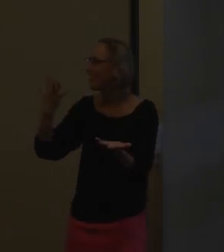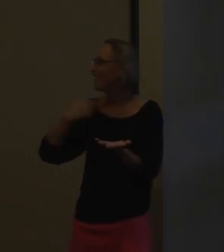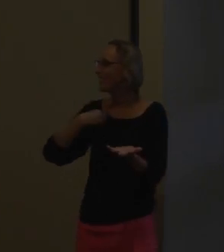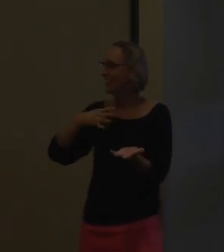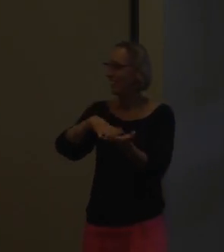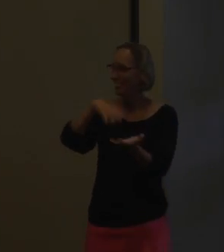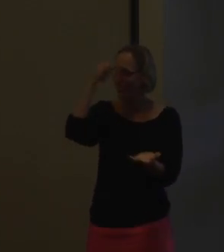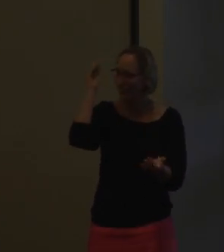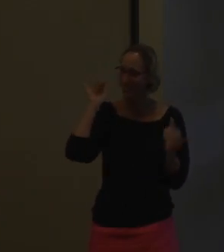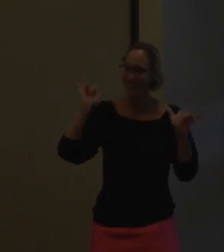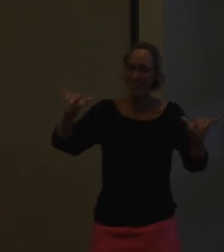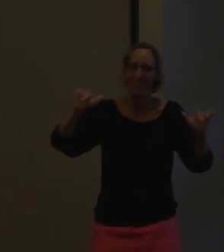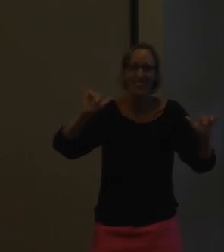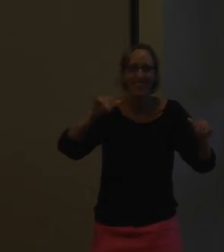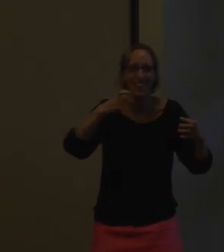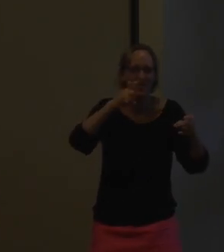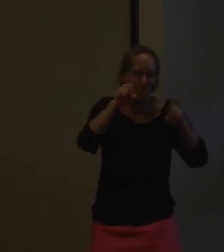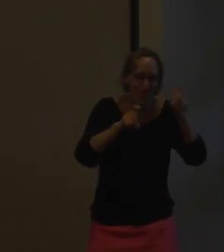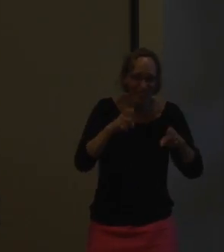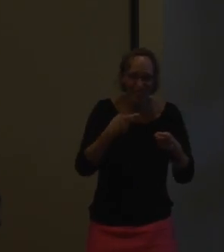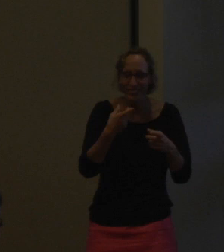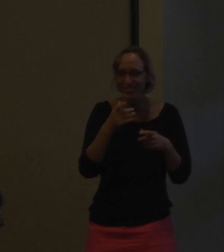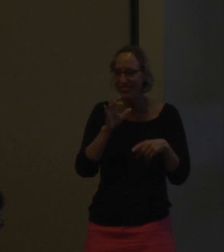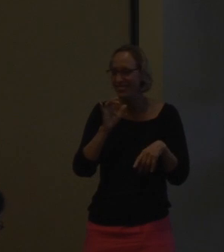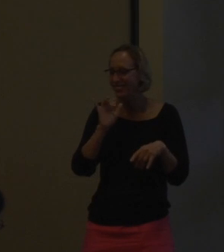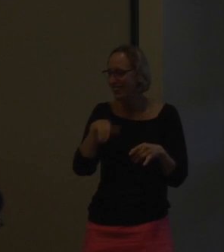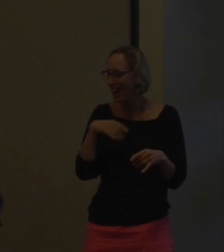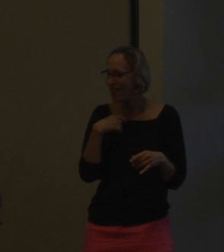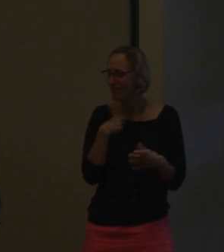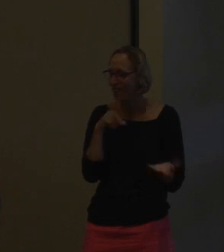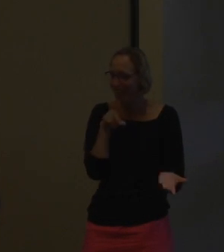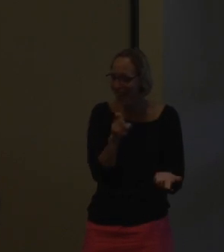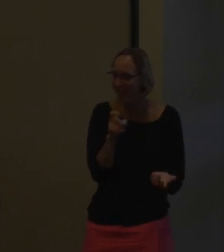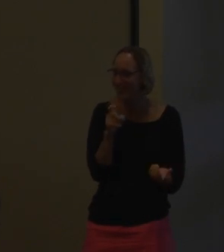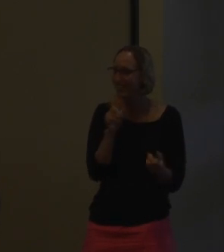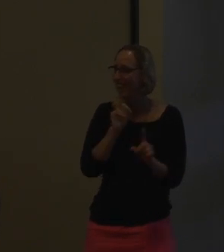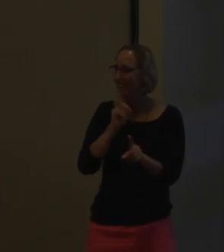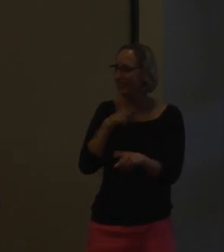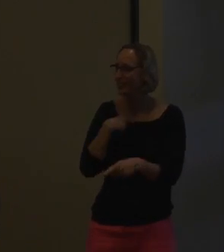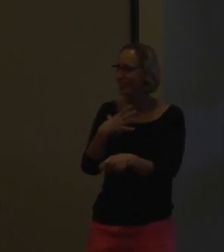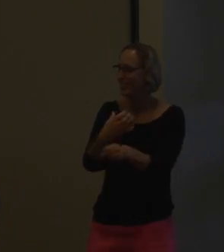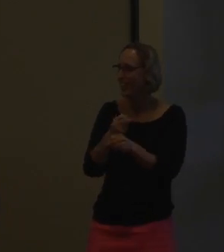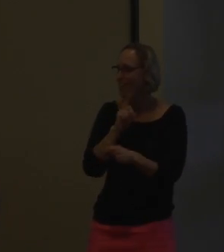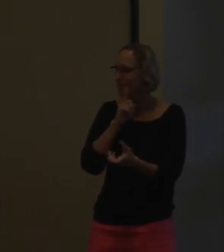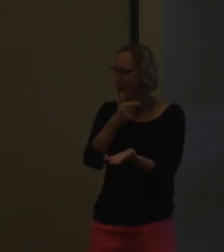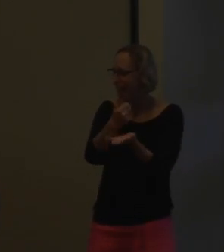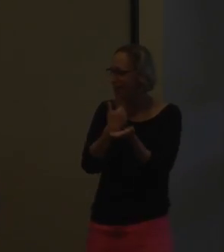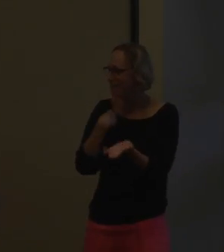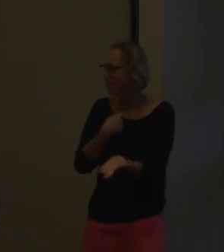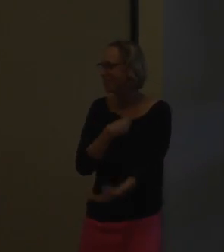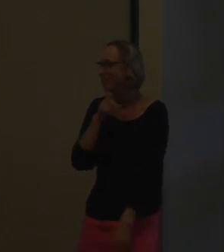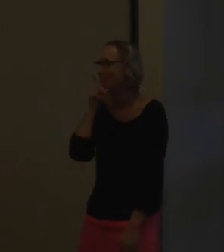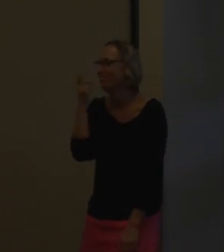children. What we've learned has been amazing. I mean, with all the questions that we've asked and the answers that we got